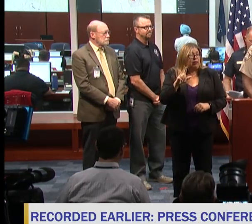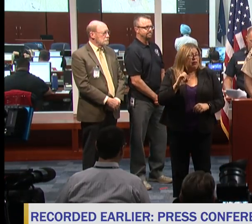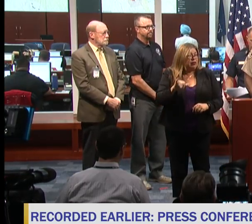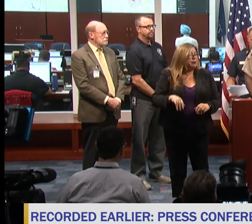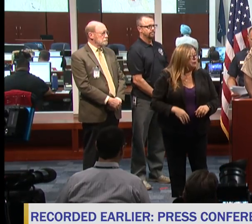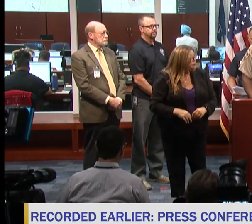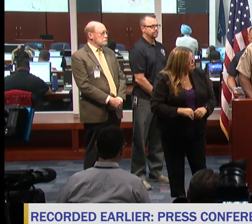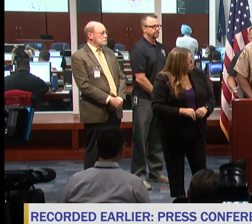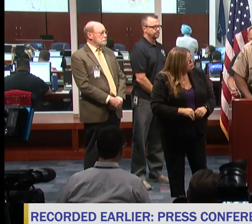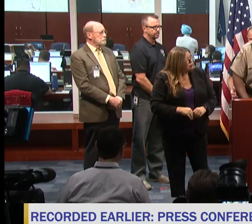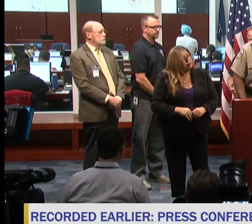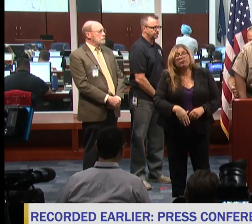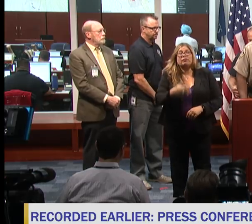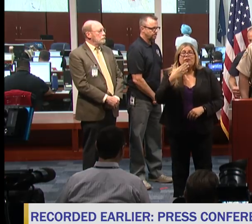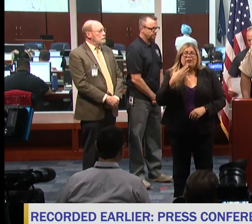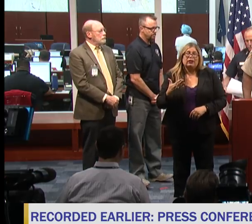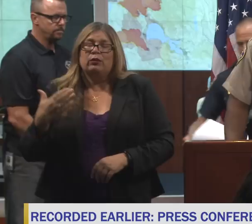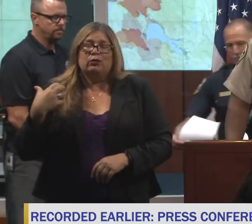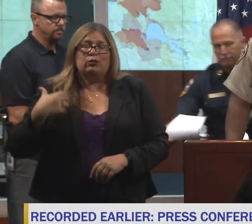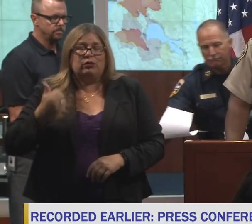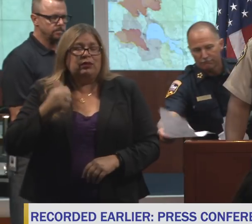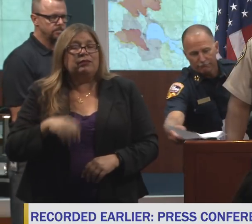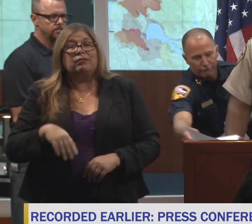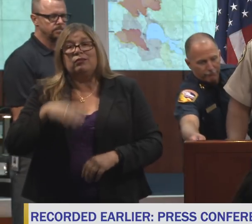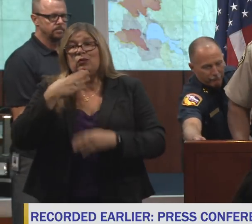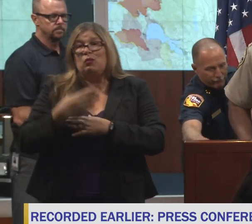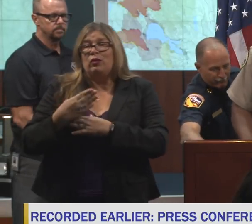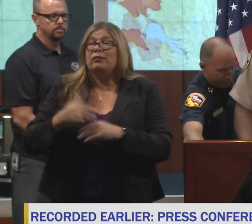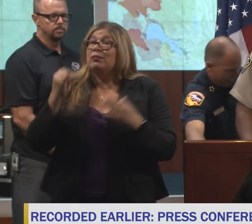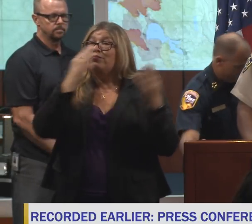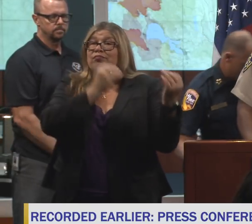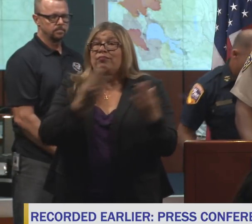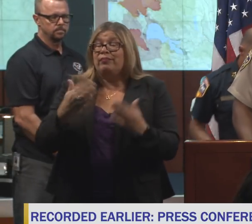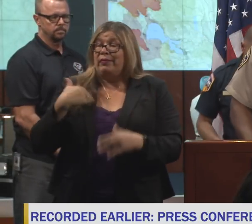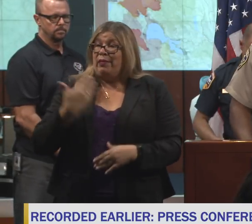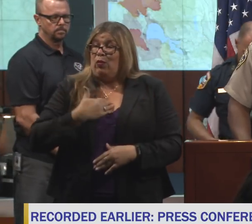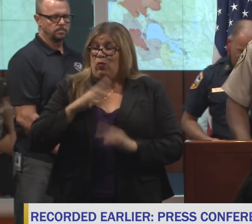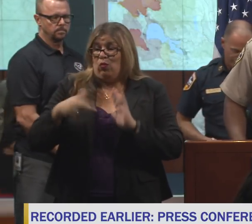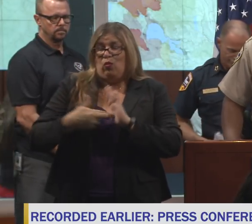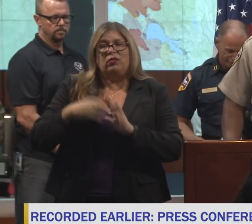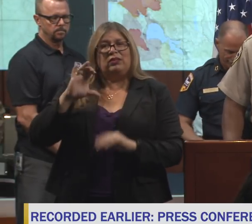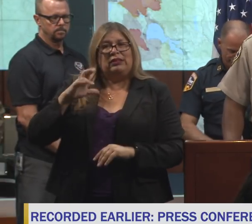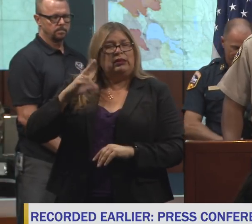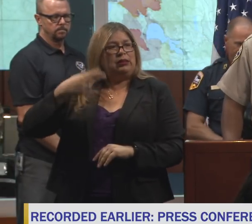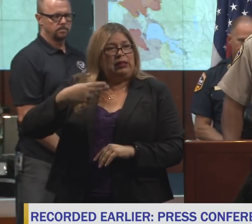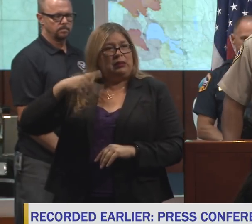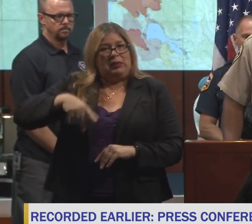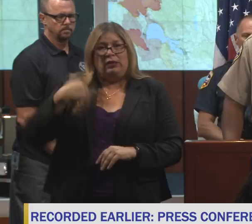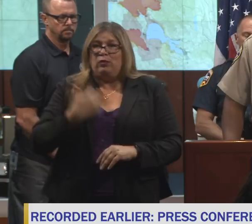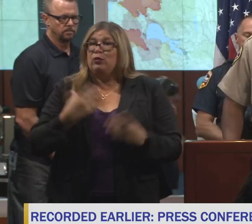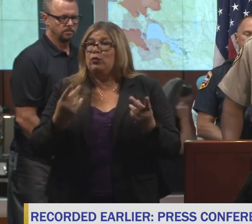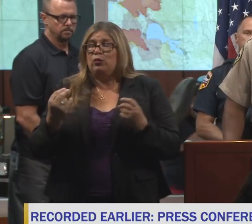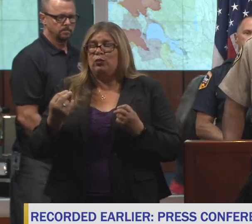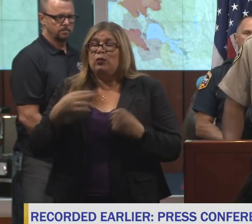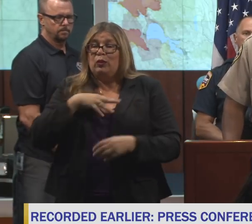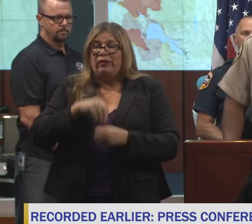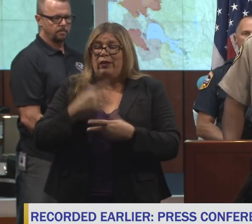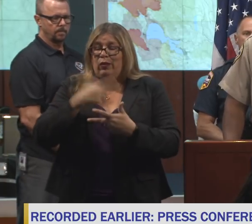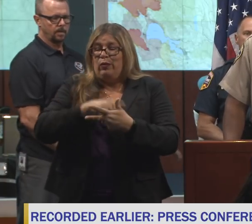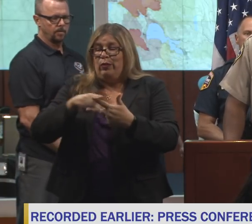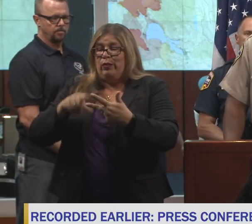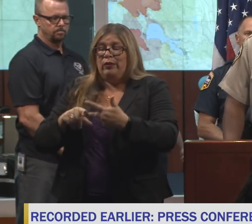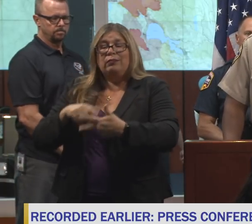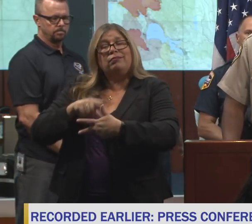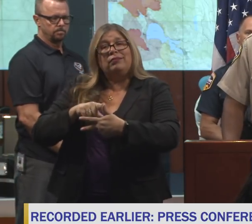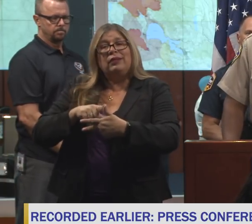Thank you, Chief, and good morning. As far as the CHP's role in these fires, we are in three phases. We are assisting with